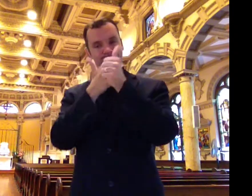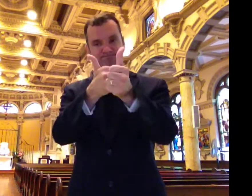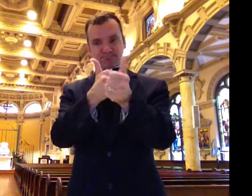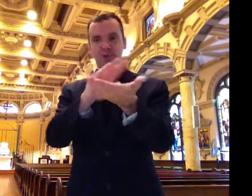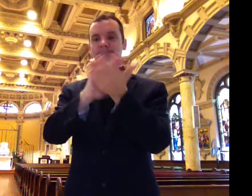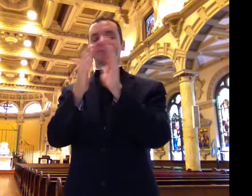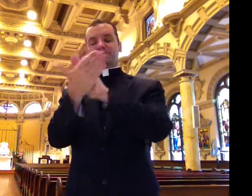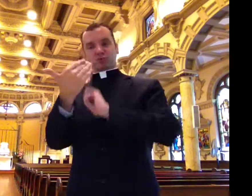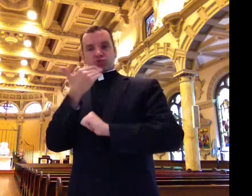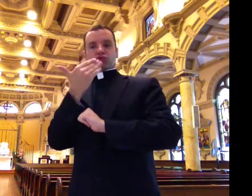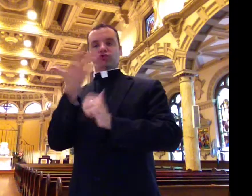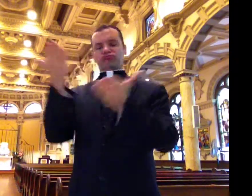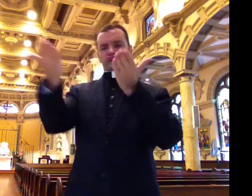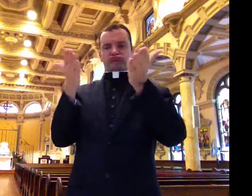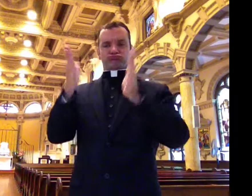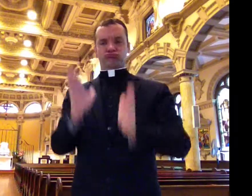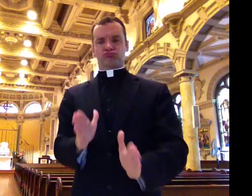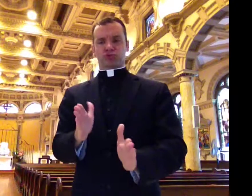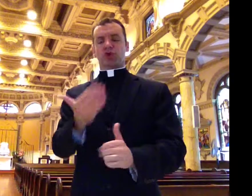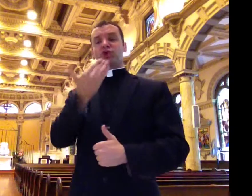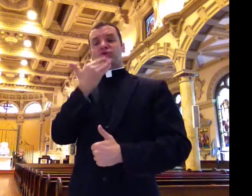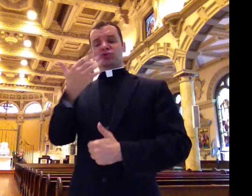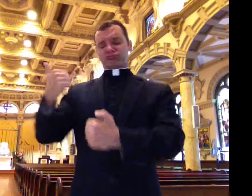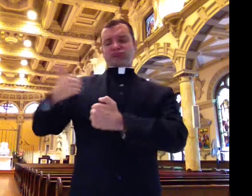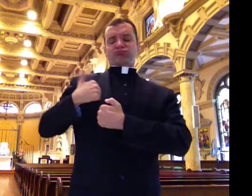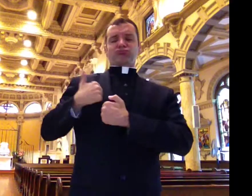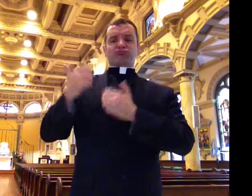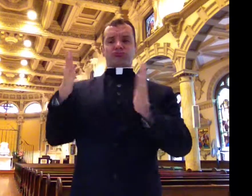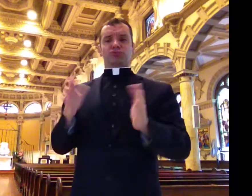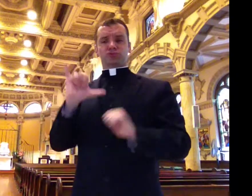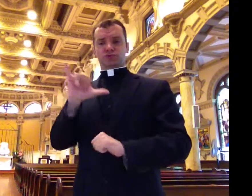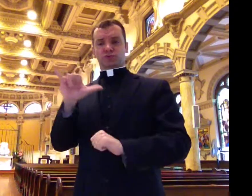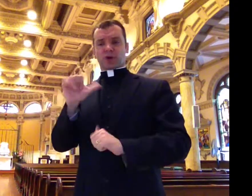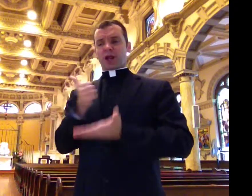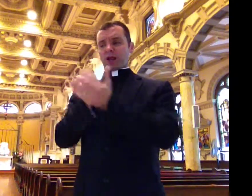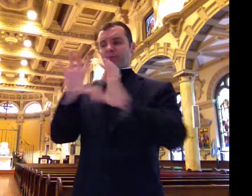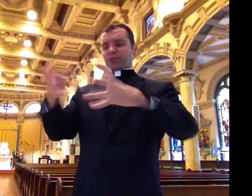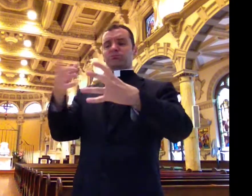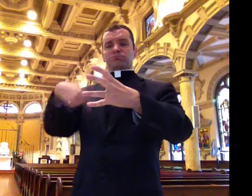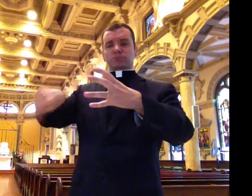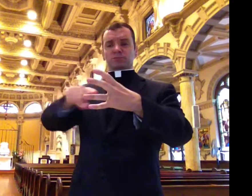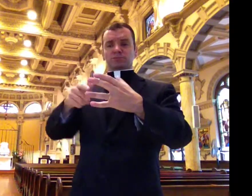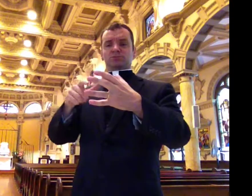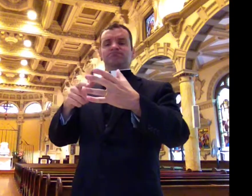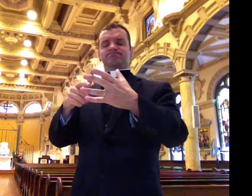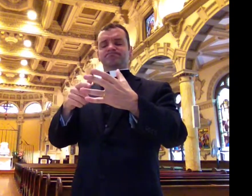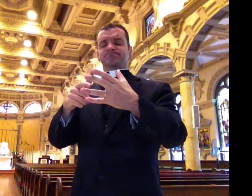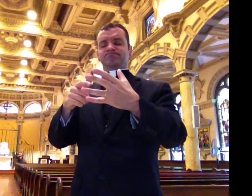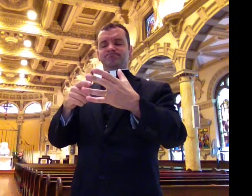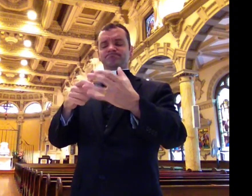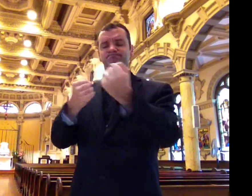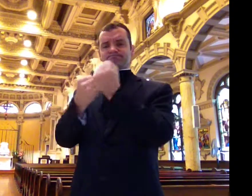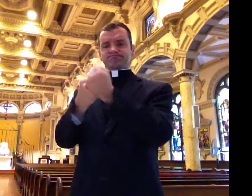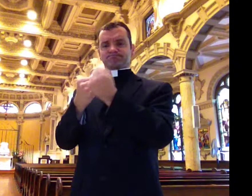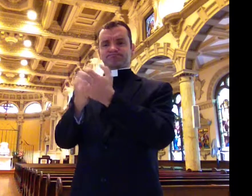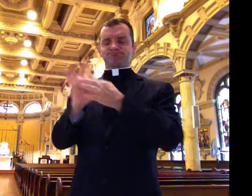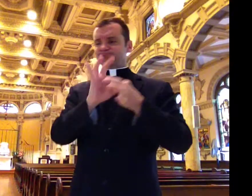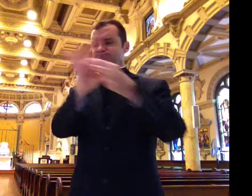That they would continue to spread the news, follow God, and be unified in their service